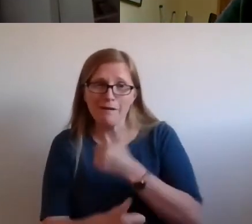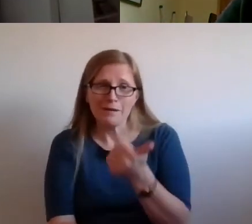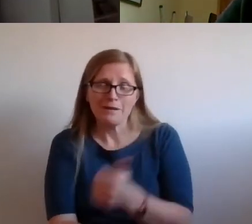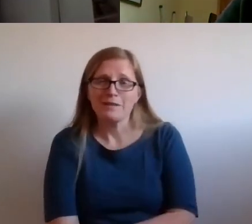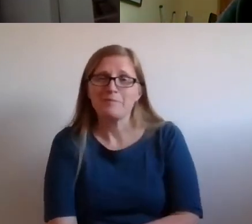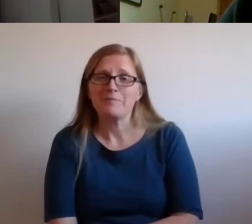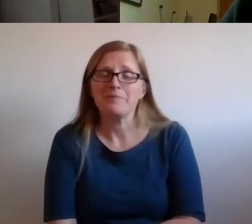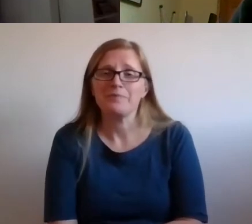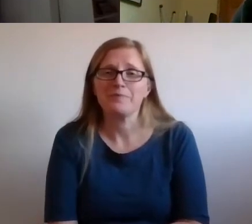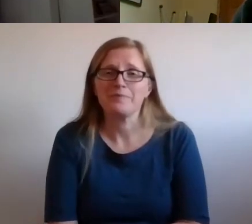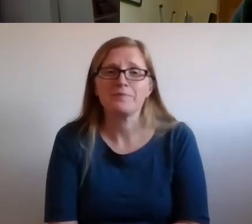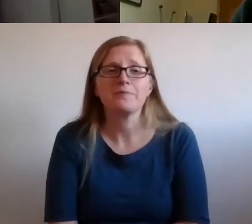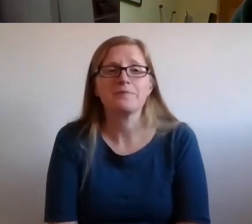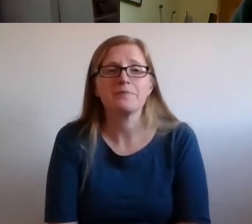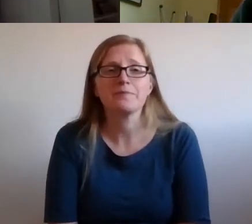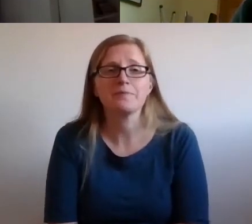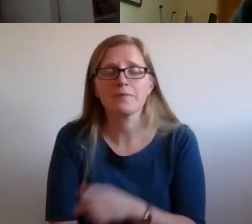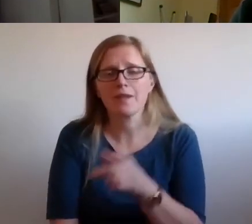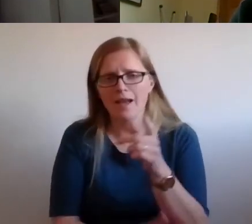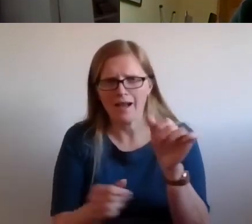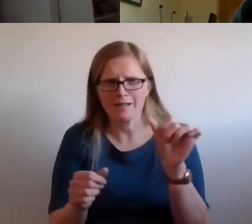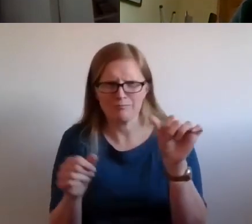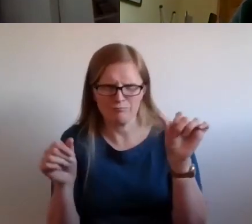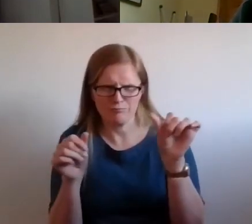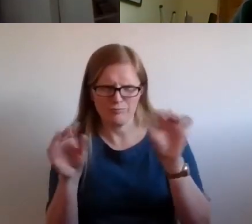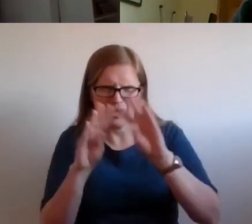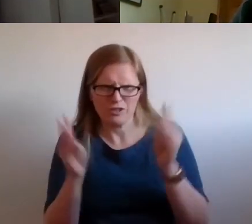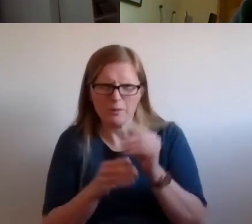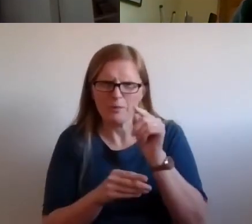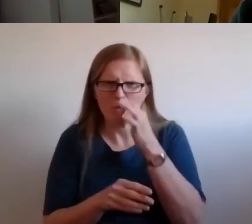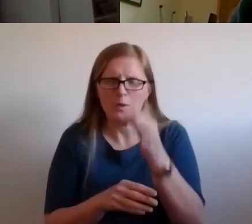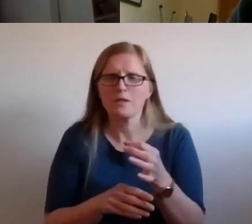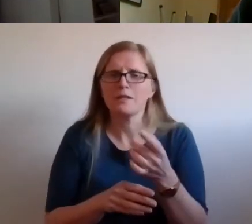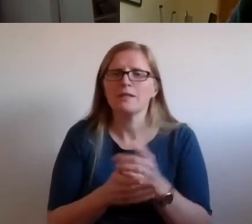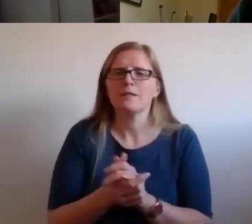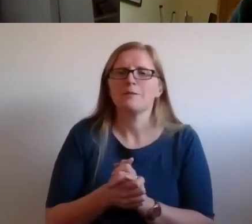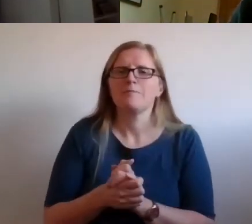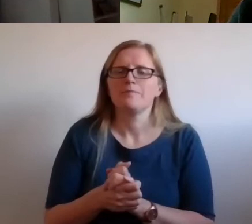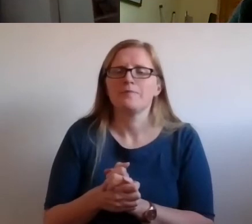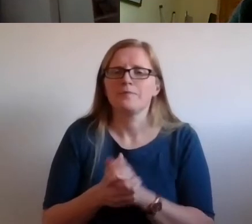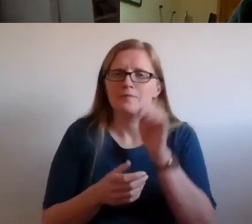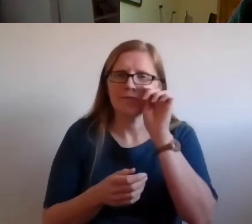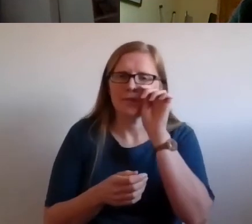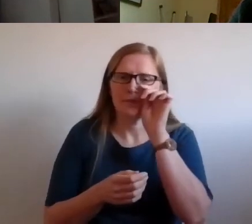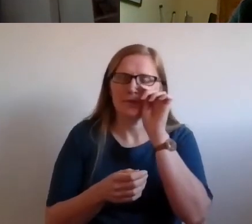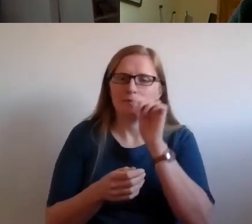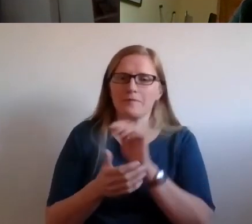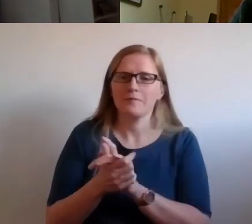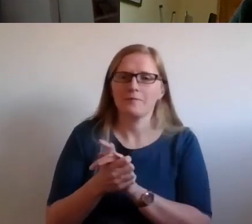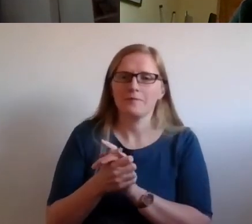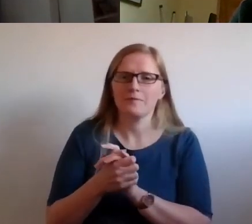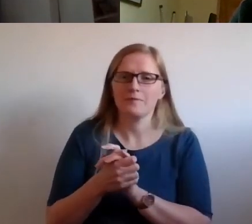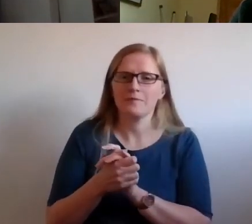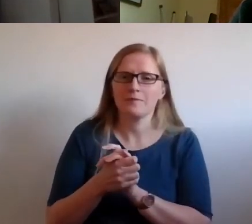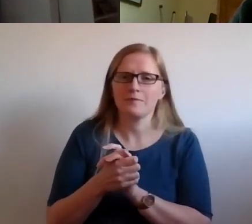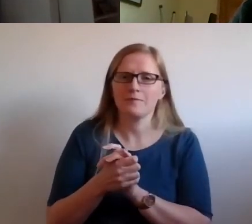I'm going to paraphrase this, which is, what impact would independence have on human rights